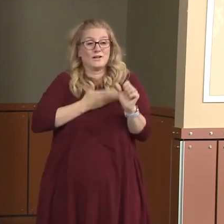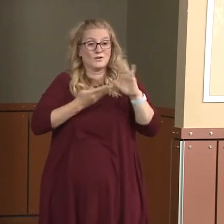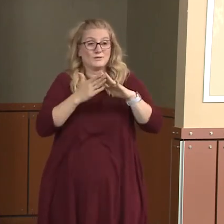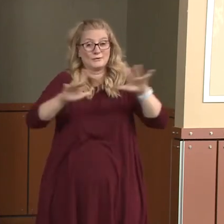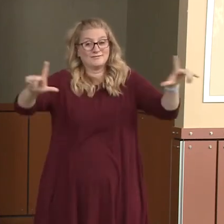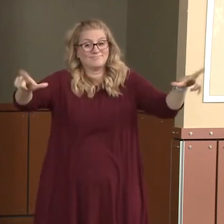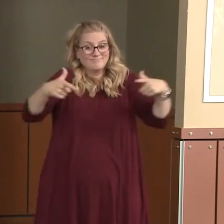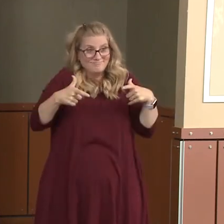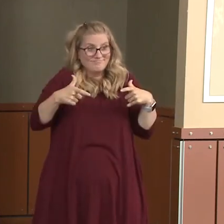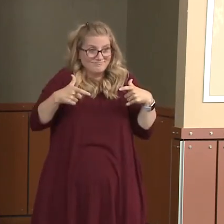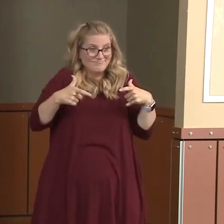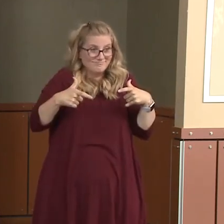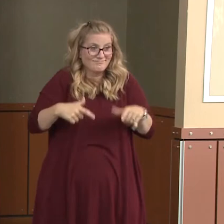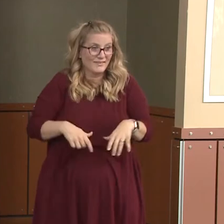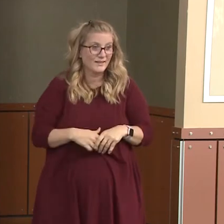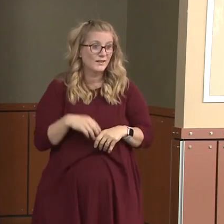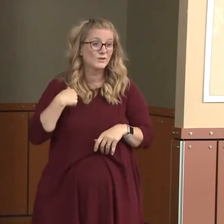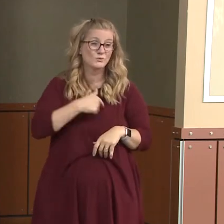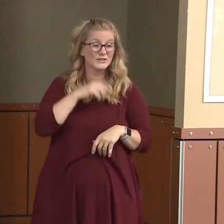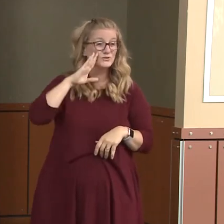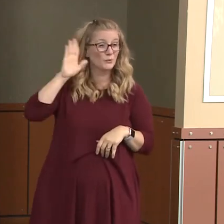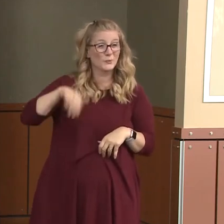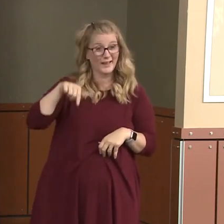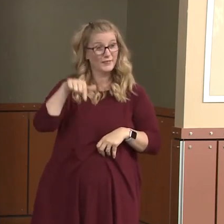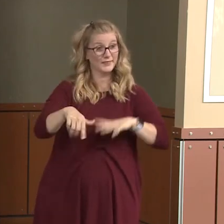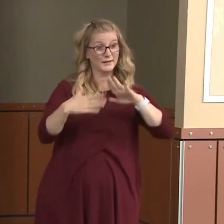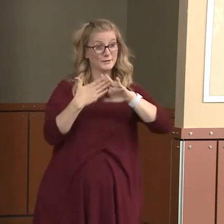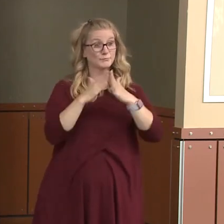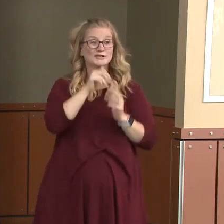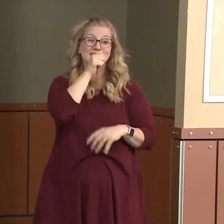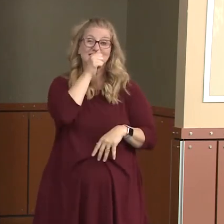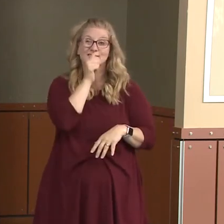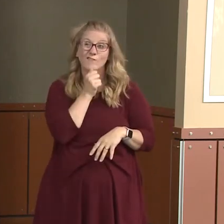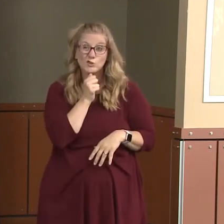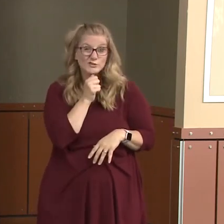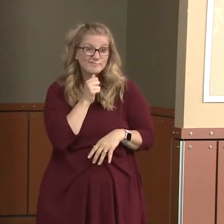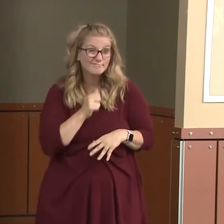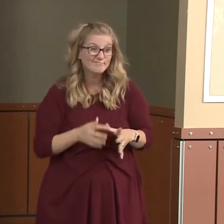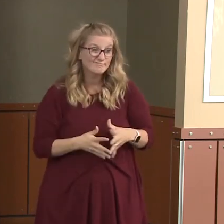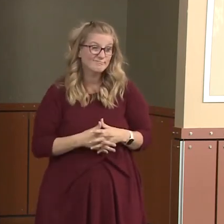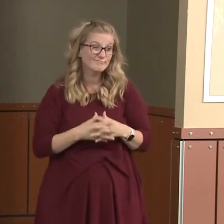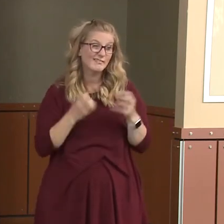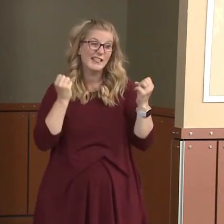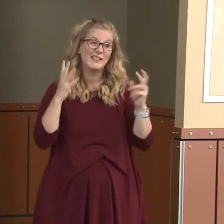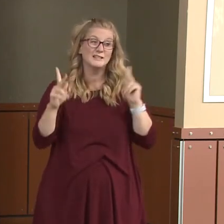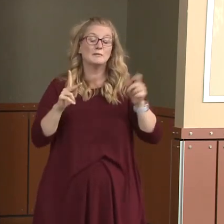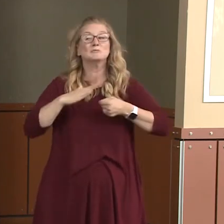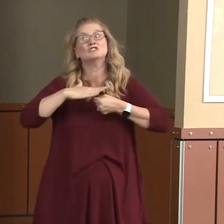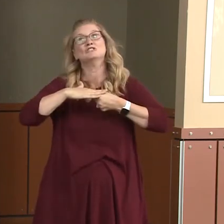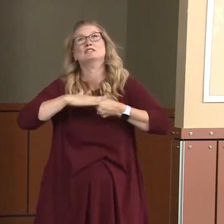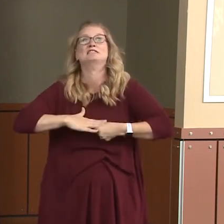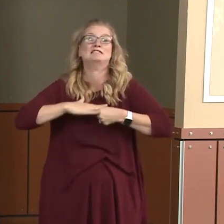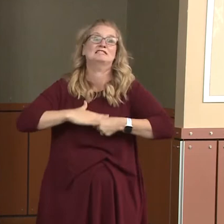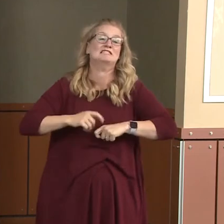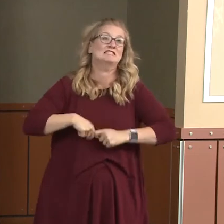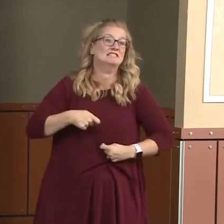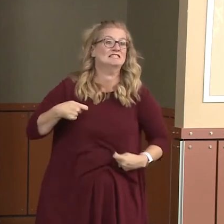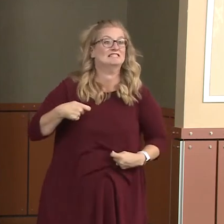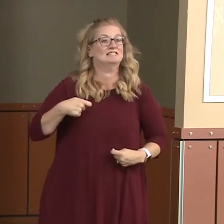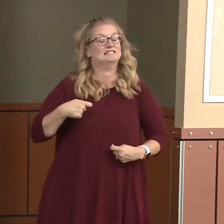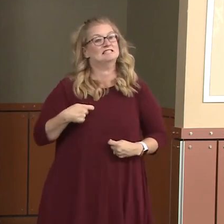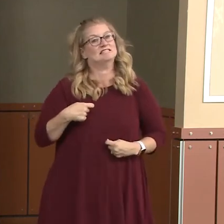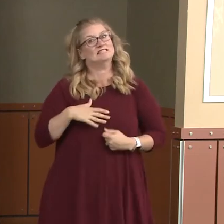that this community is suffering as well. A lot of people are under stress. We have heard,